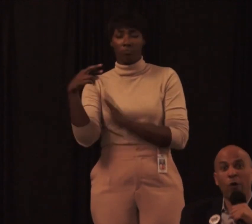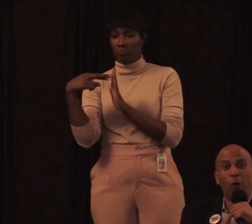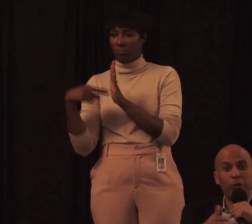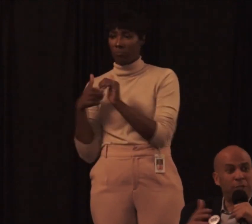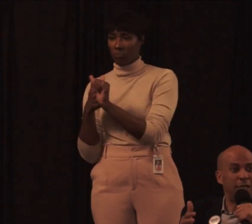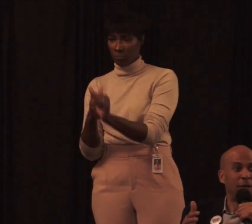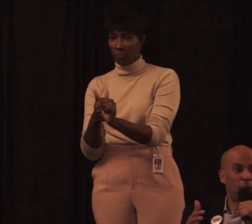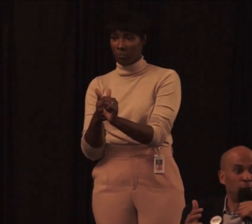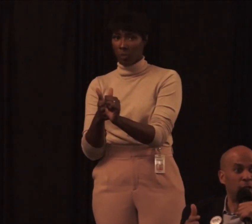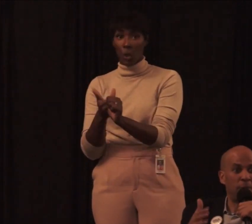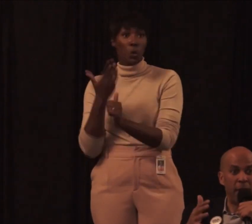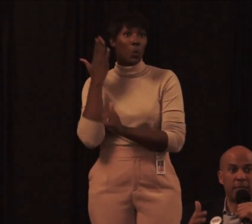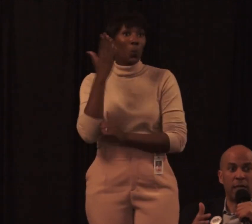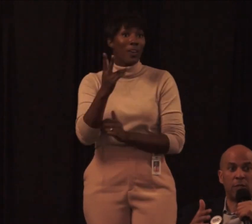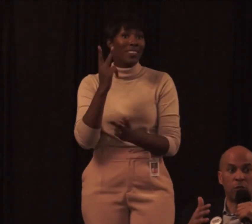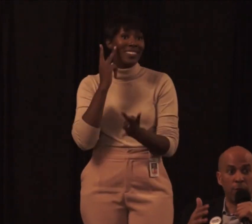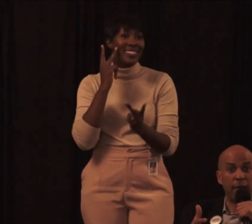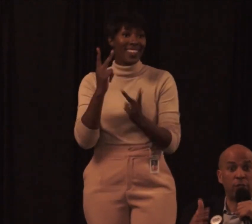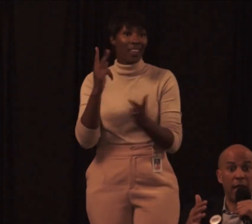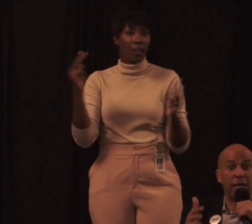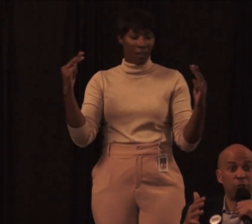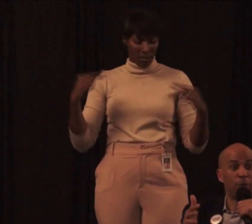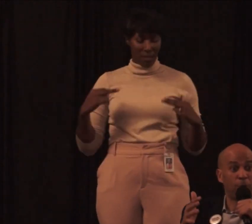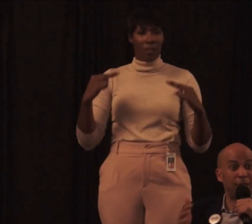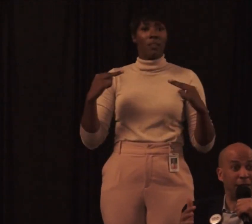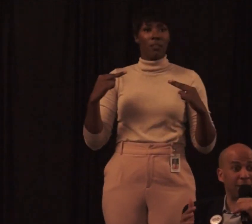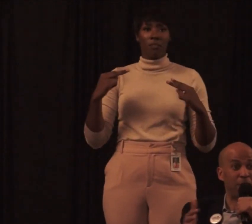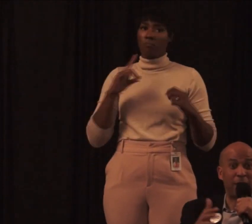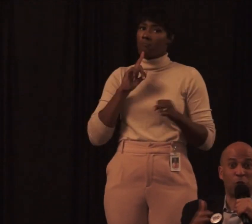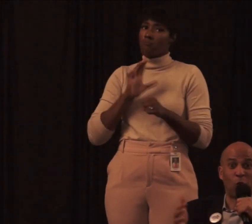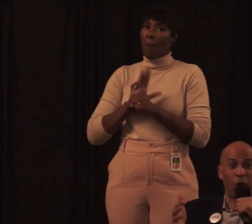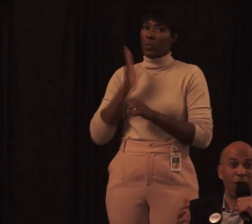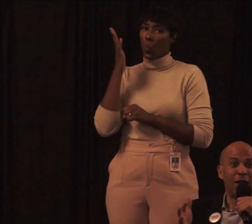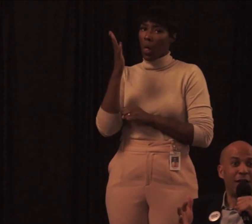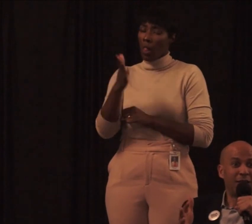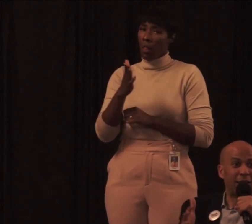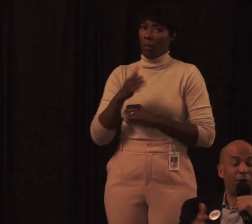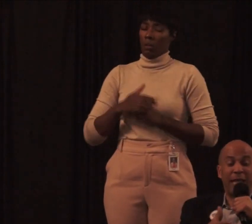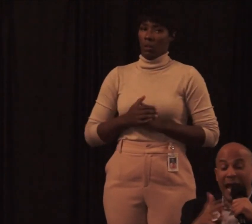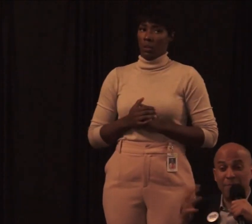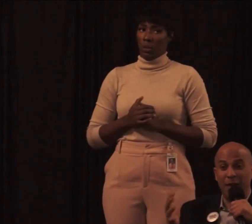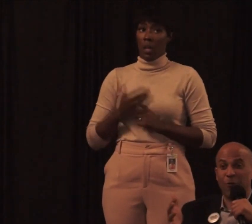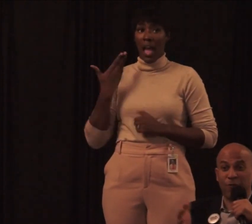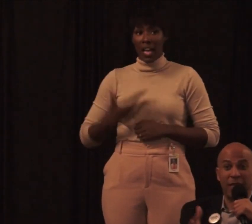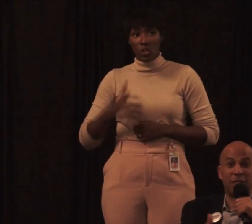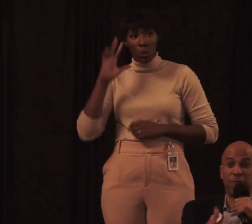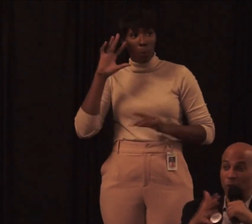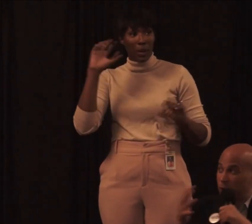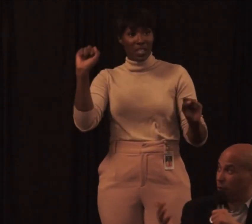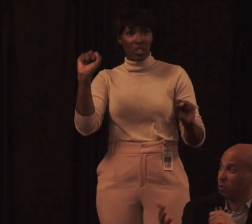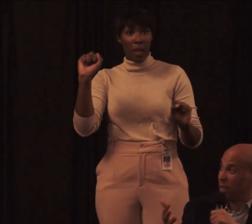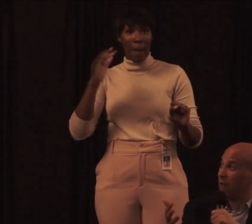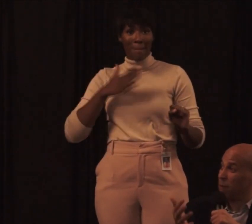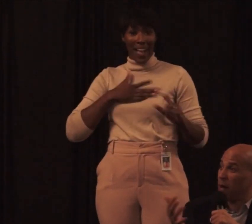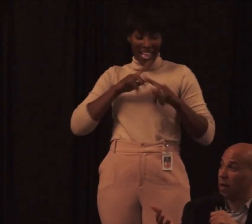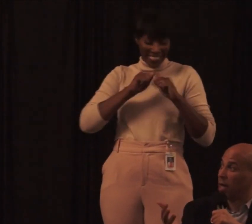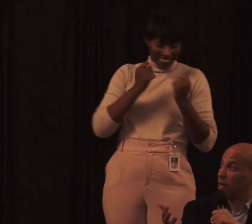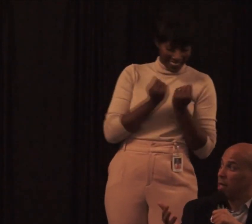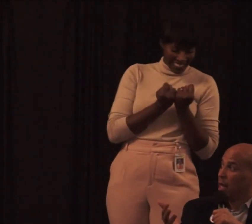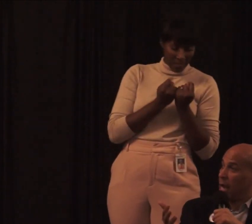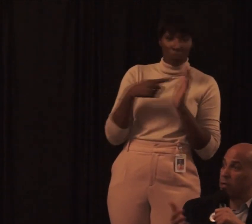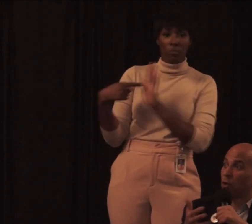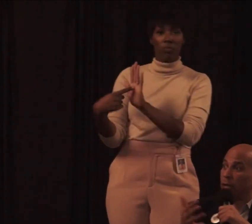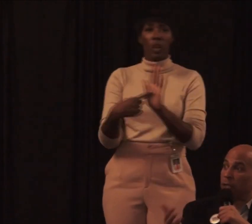You are going to see a person that makes a determination as your president to make sure that their cabinet reflects the full diversity of